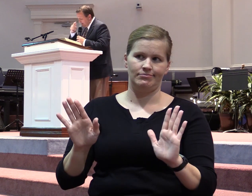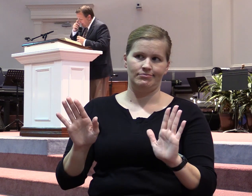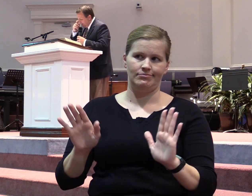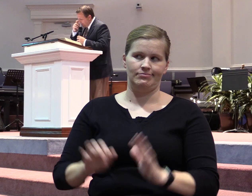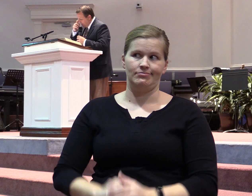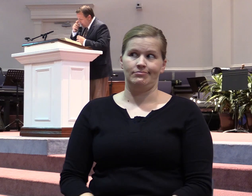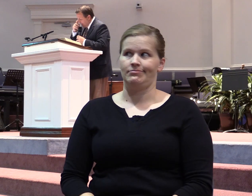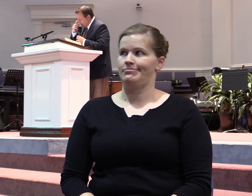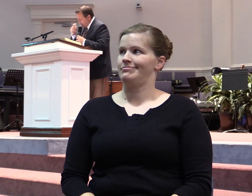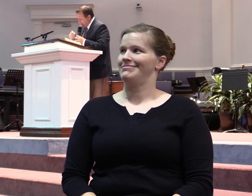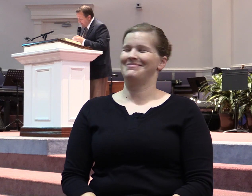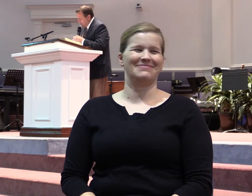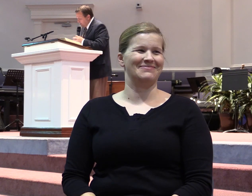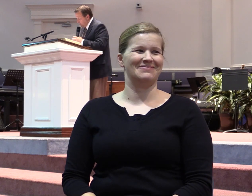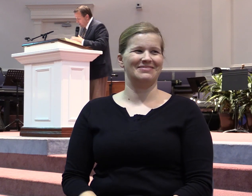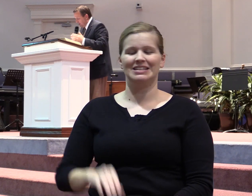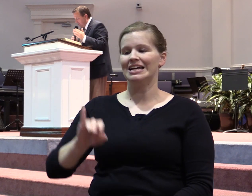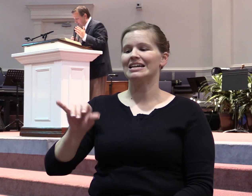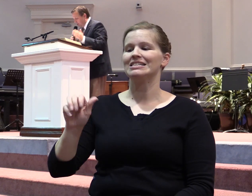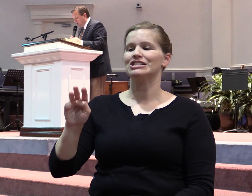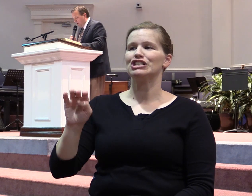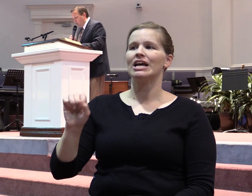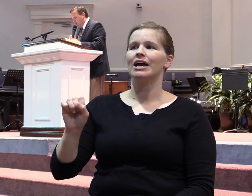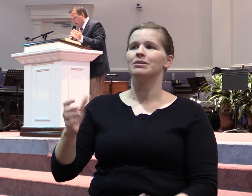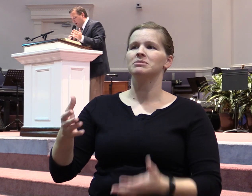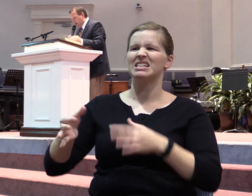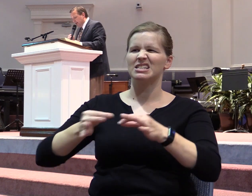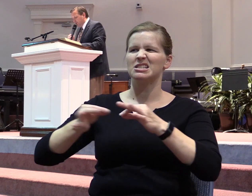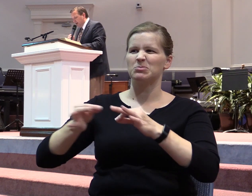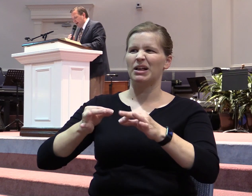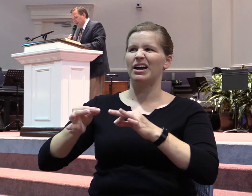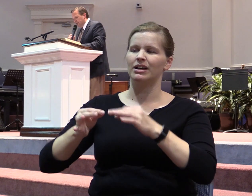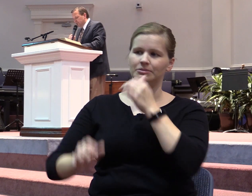First of all, James begins to talk about what we might classify as